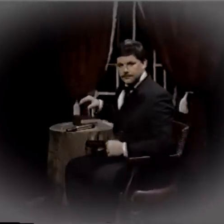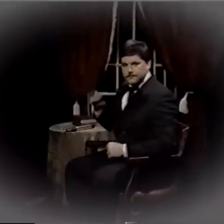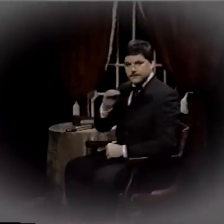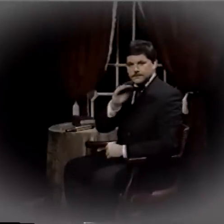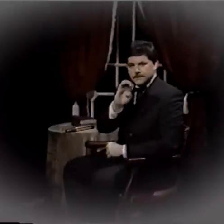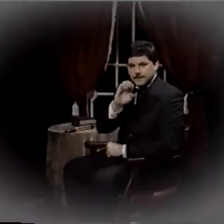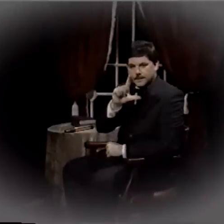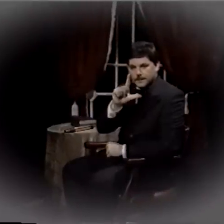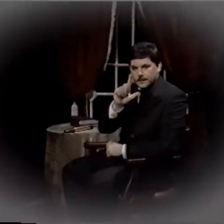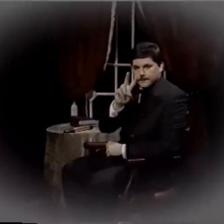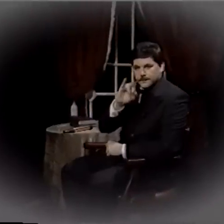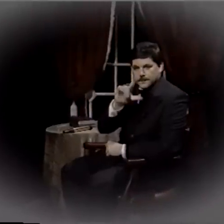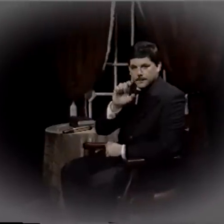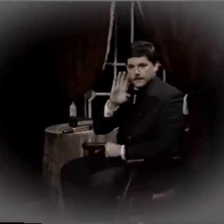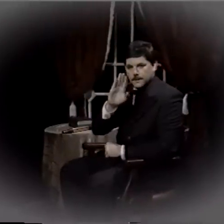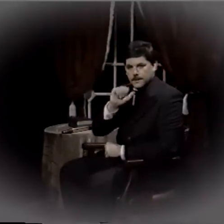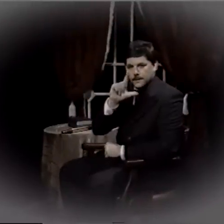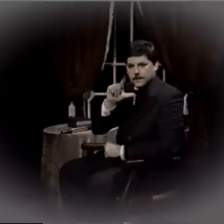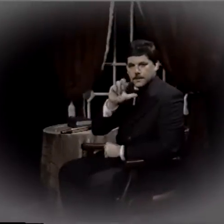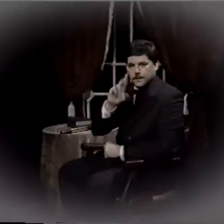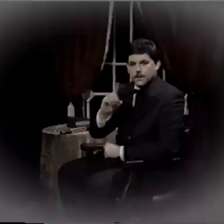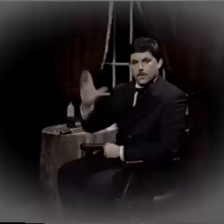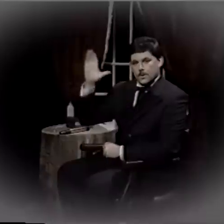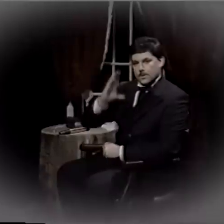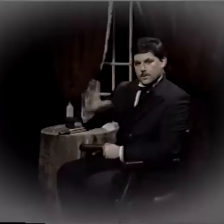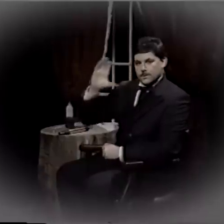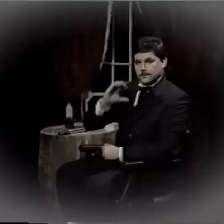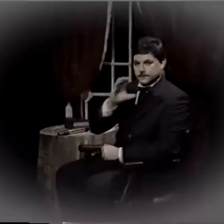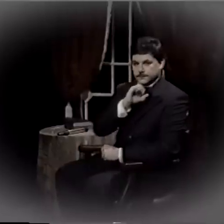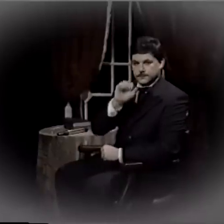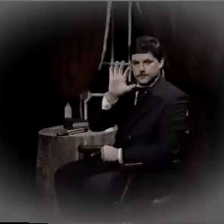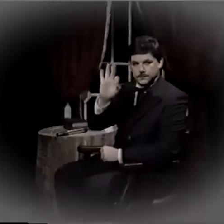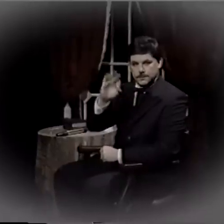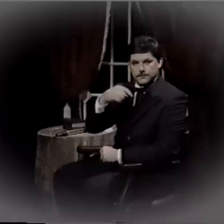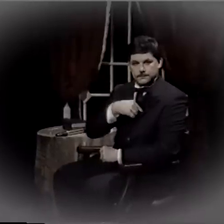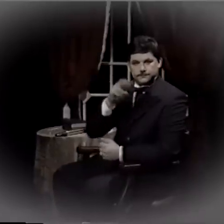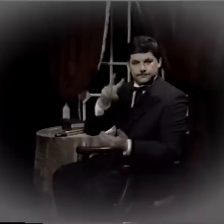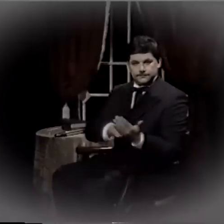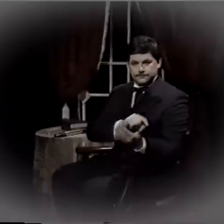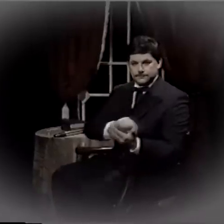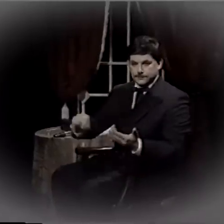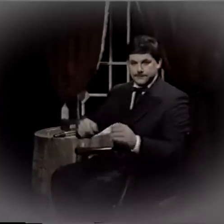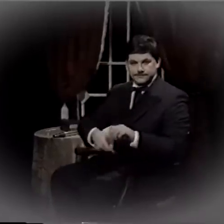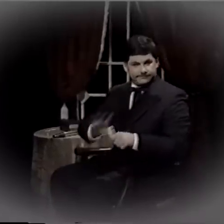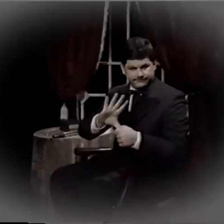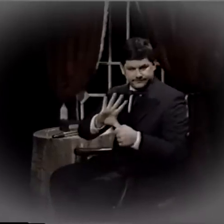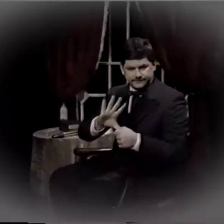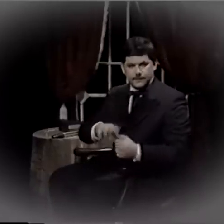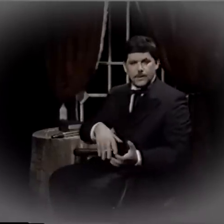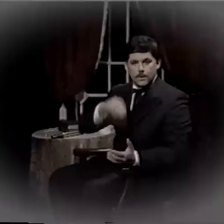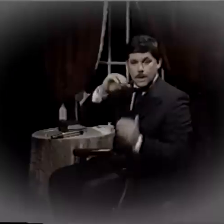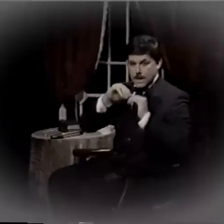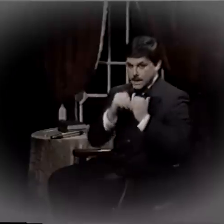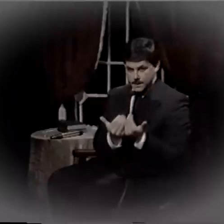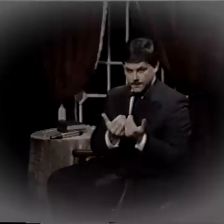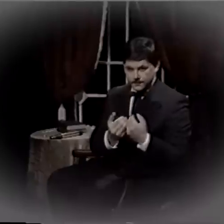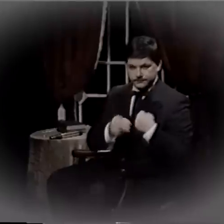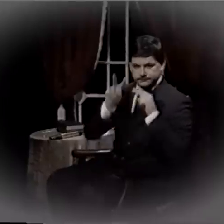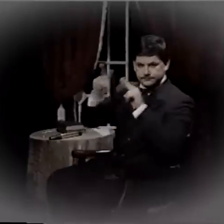My name is Melville Ballard. When I was nine years old and didn't know how to read or write, I learned by observation. I was